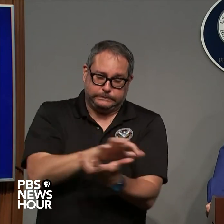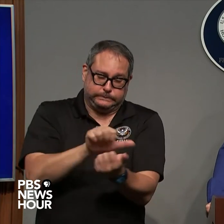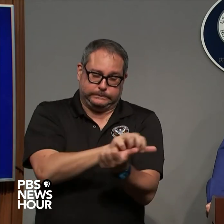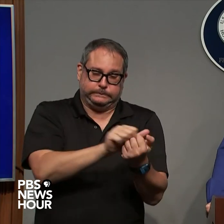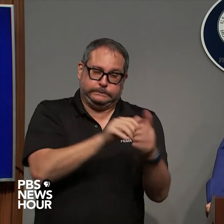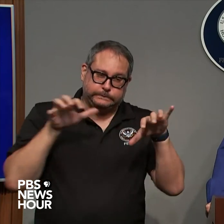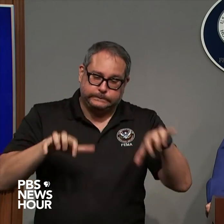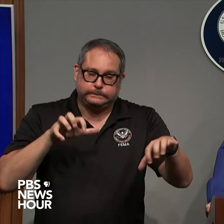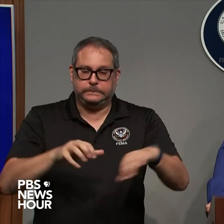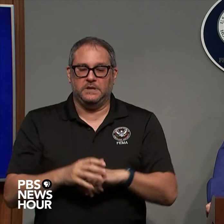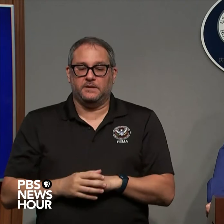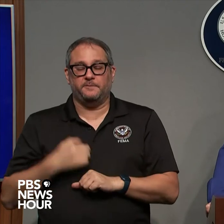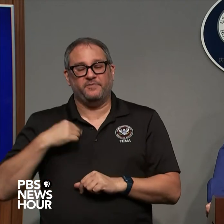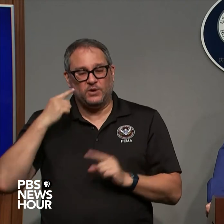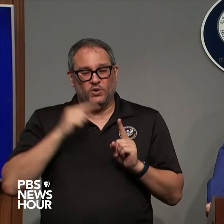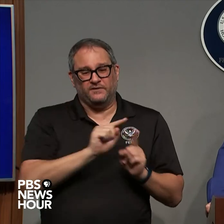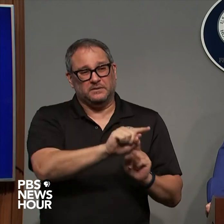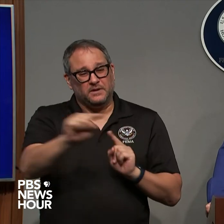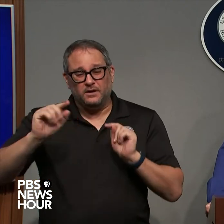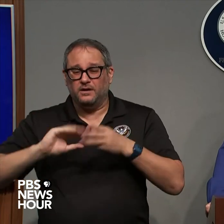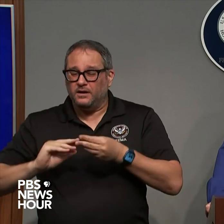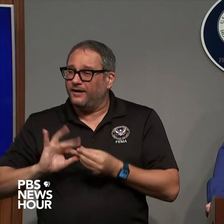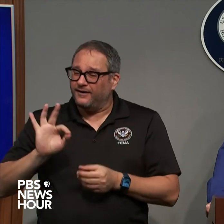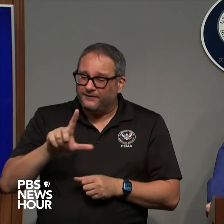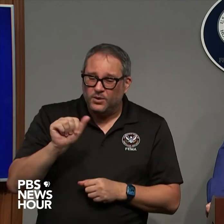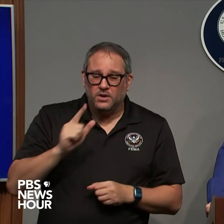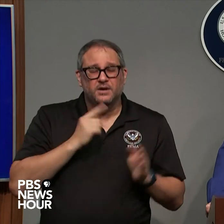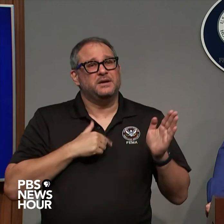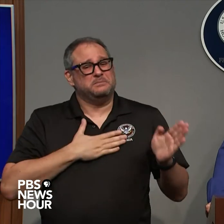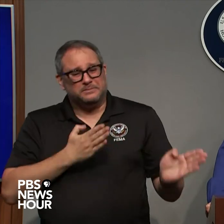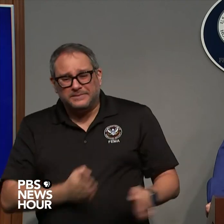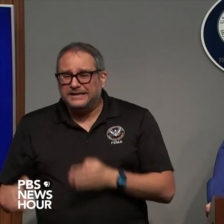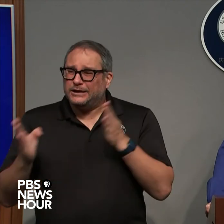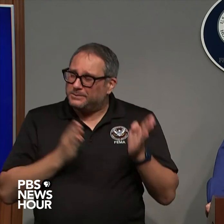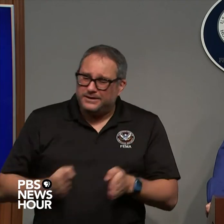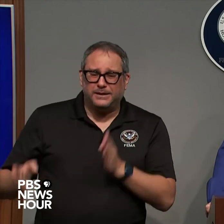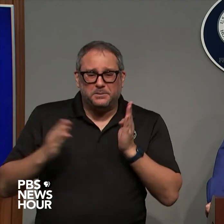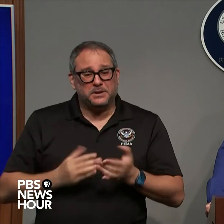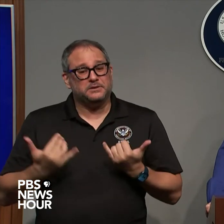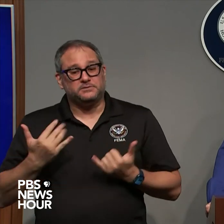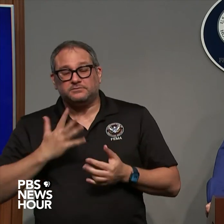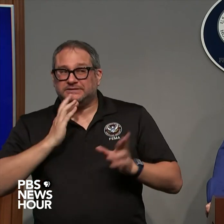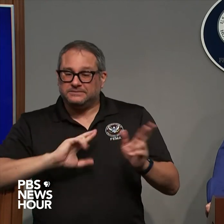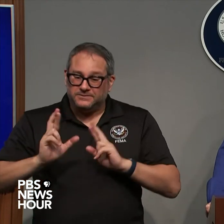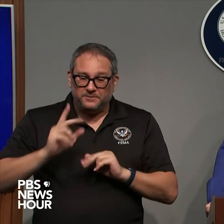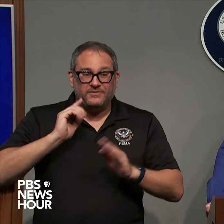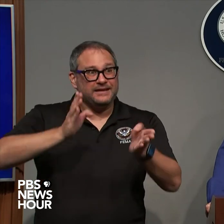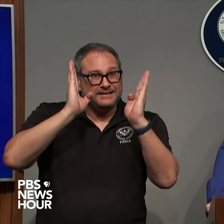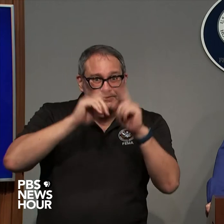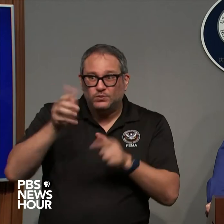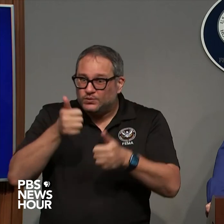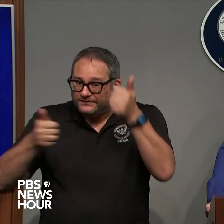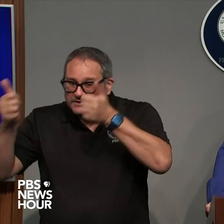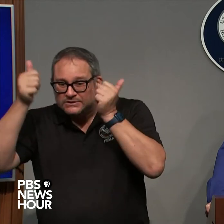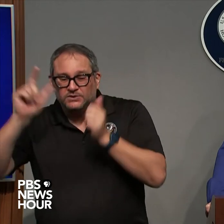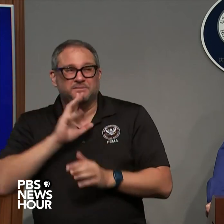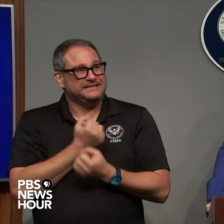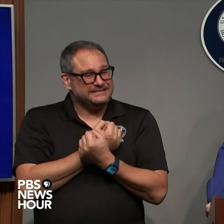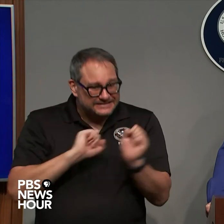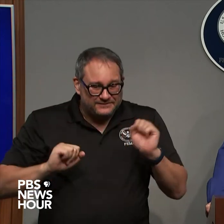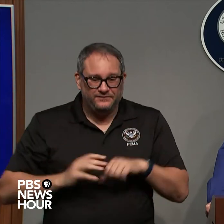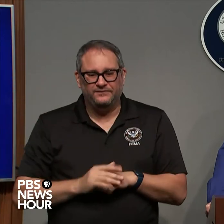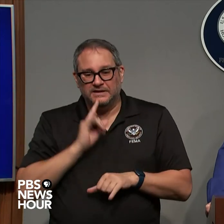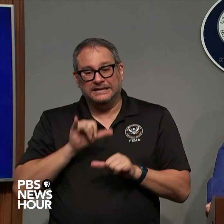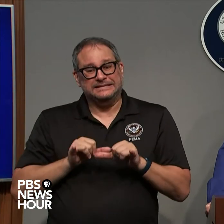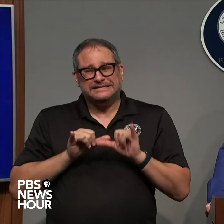place if you're in southwest flora florida you know that the time is to to be safe and be where you are and other places you know the central part of the